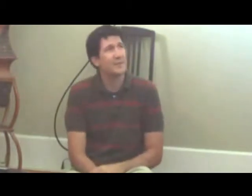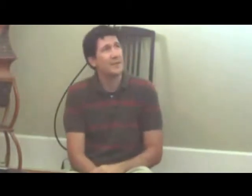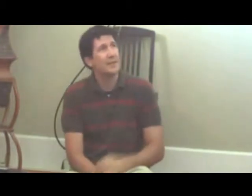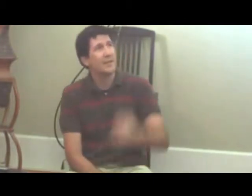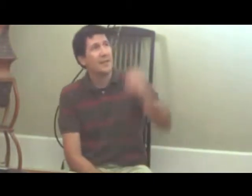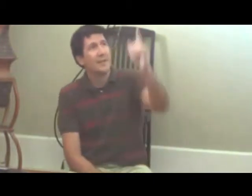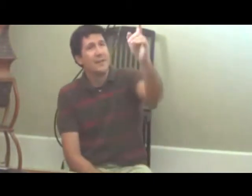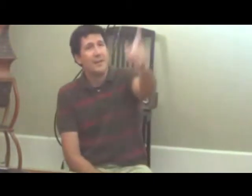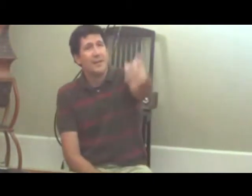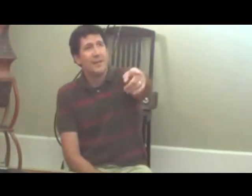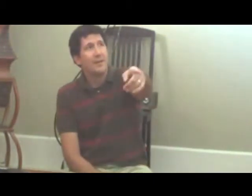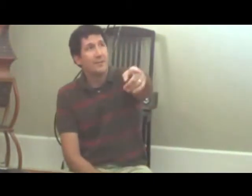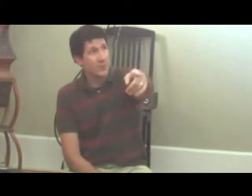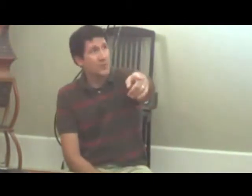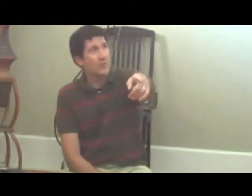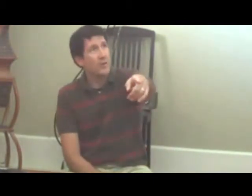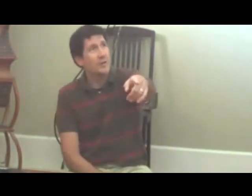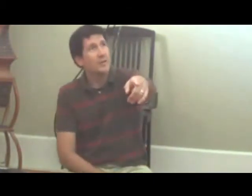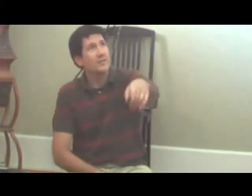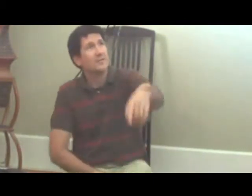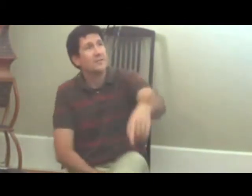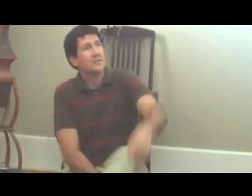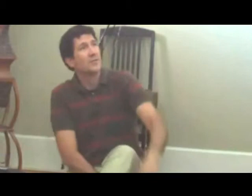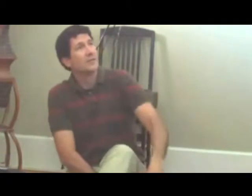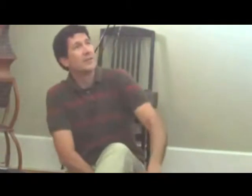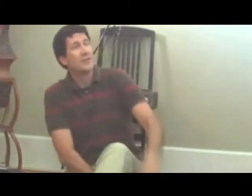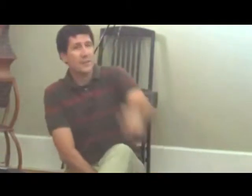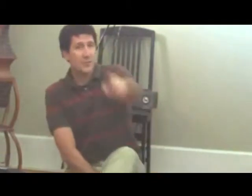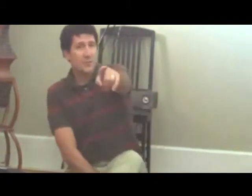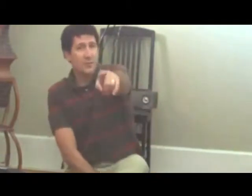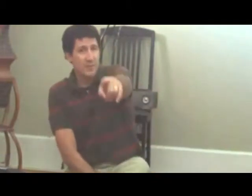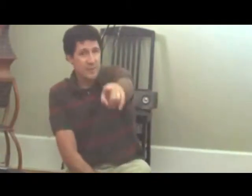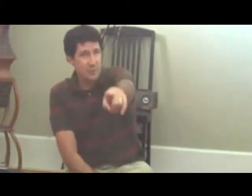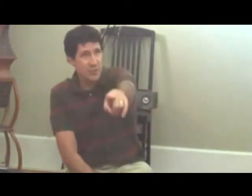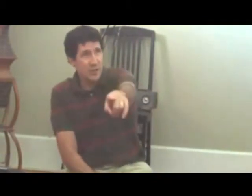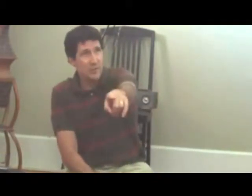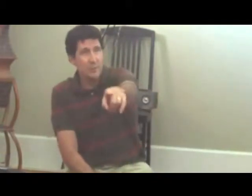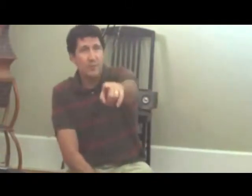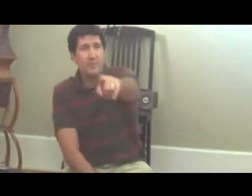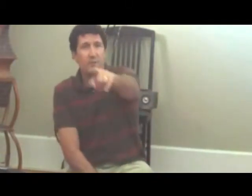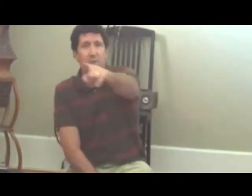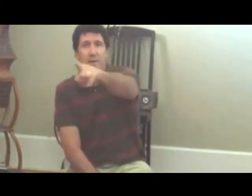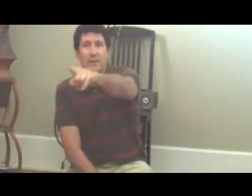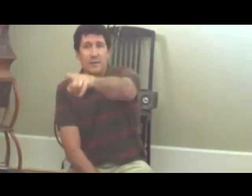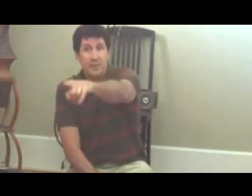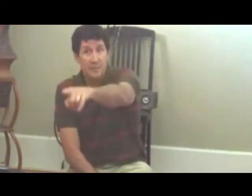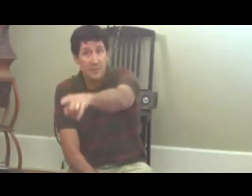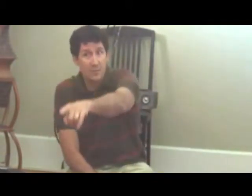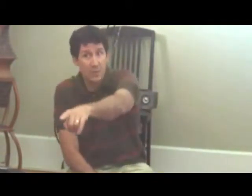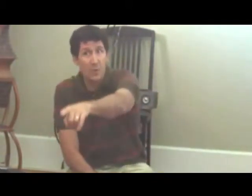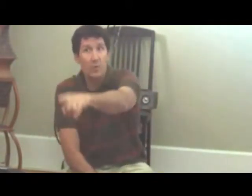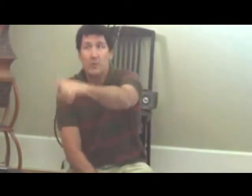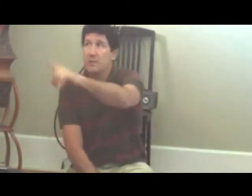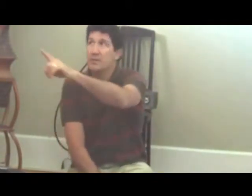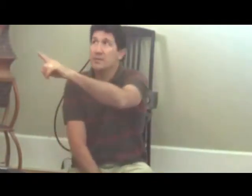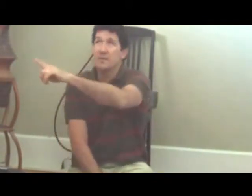the life of the party, Joseph, Joseph, this is Michelle, you probably know already, this is Nicole, this is